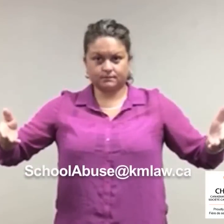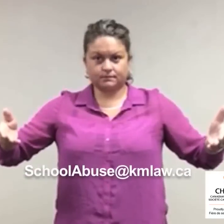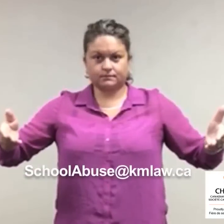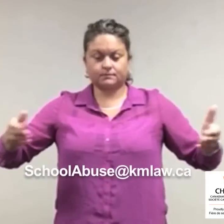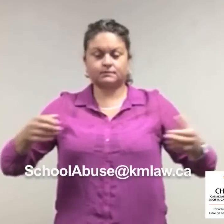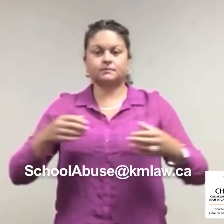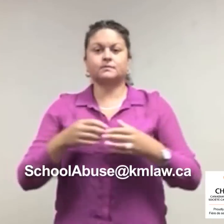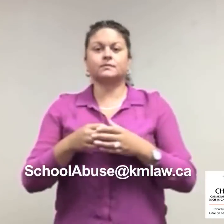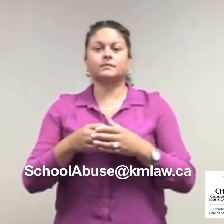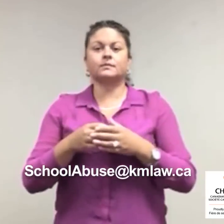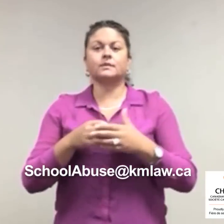is seen here.